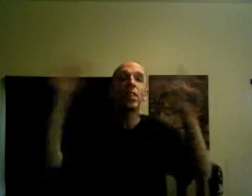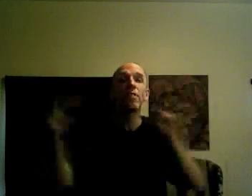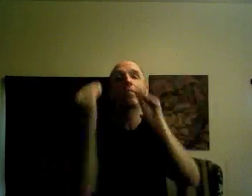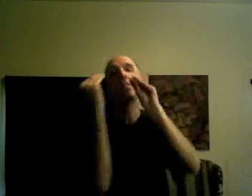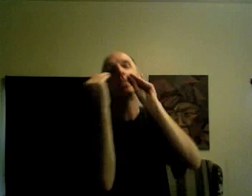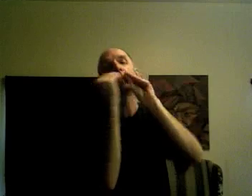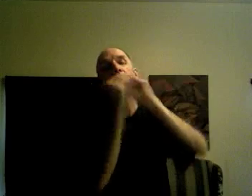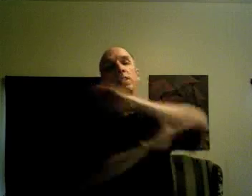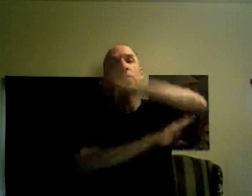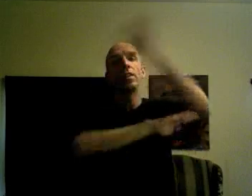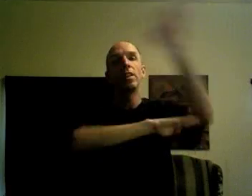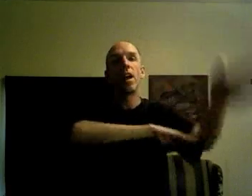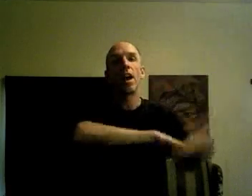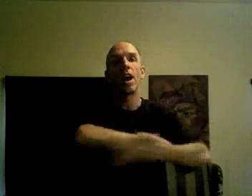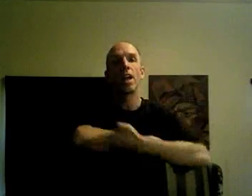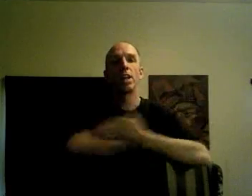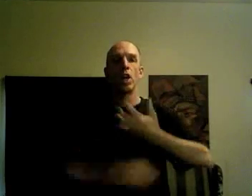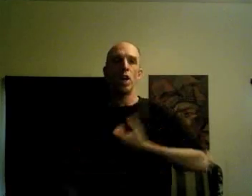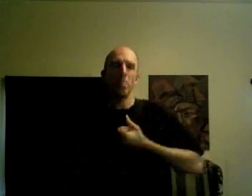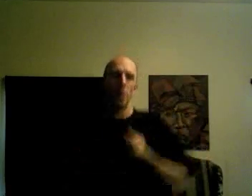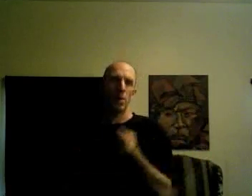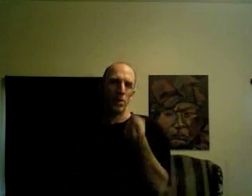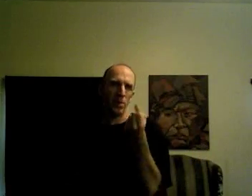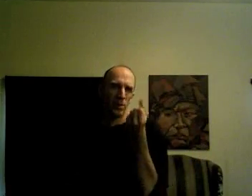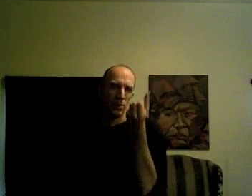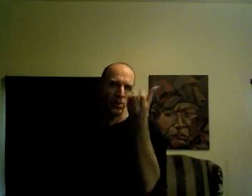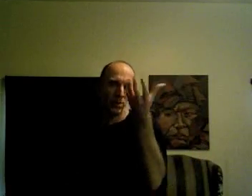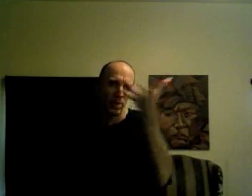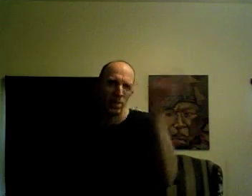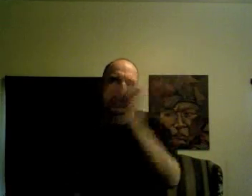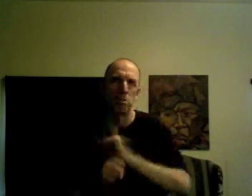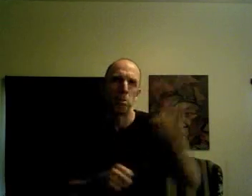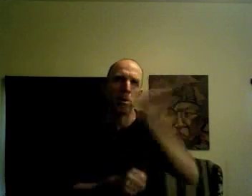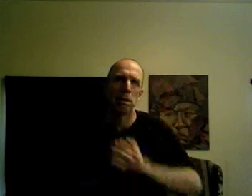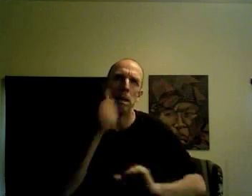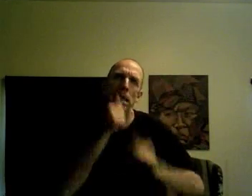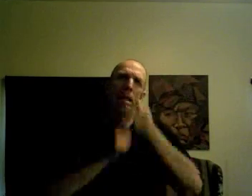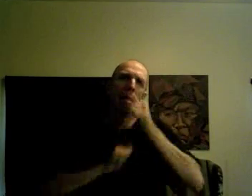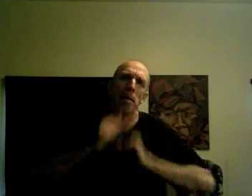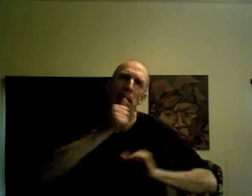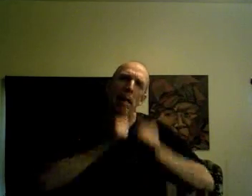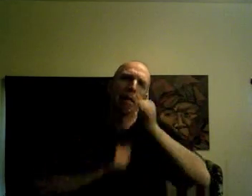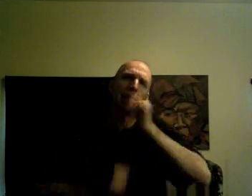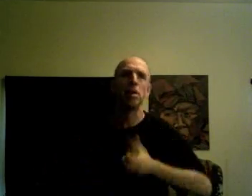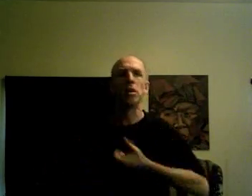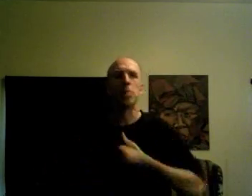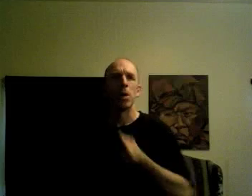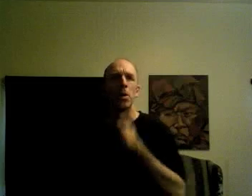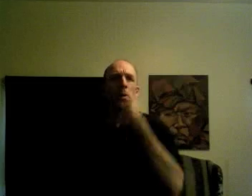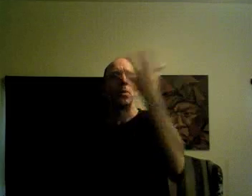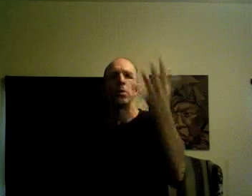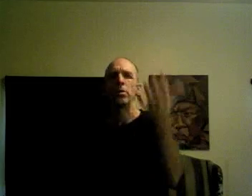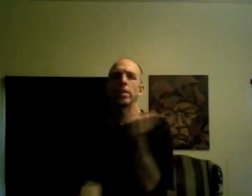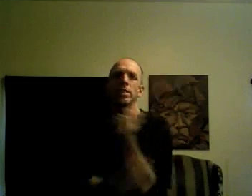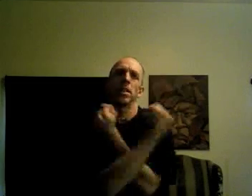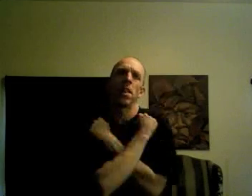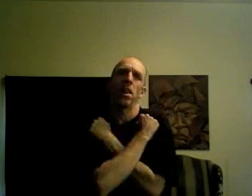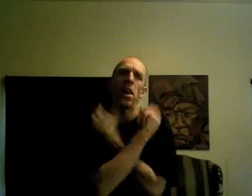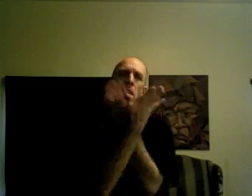the first kiss of the night. Pottery is the working land man. Pottery is the love